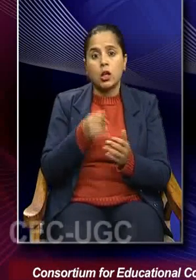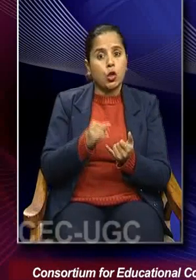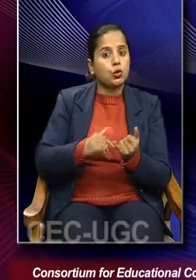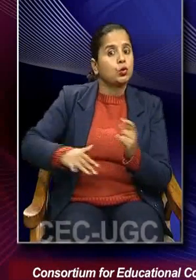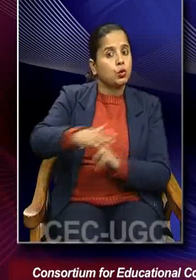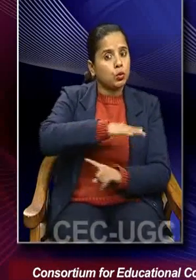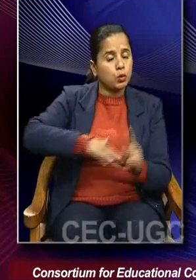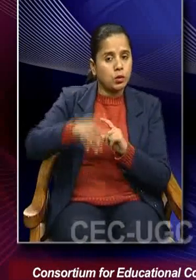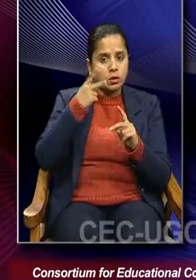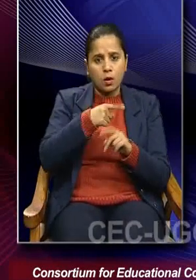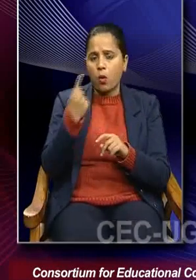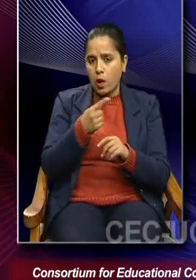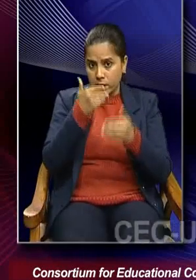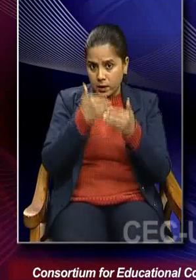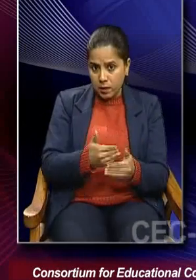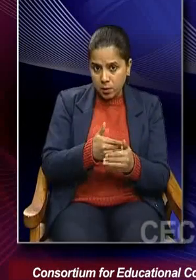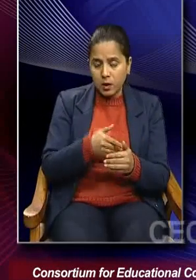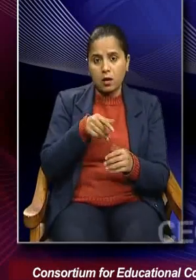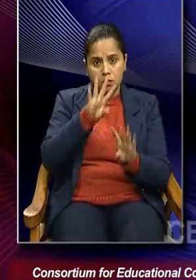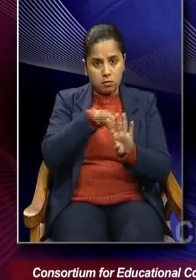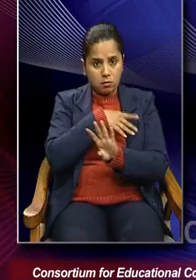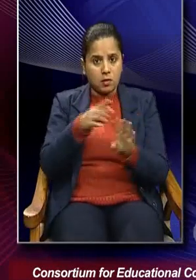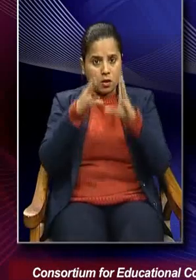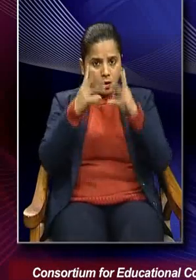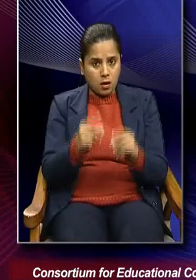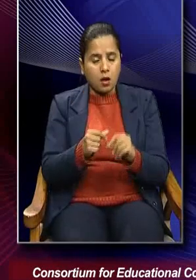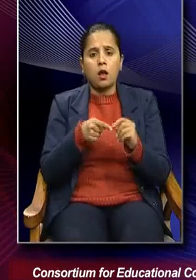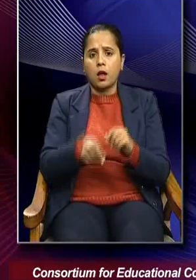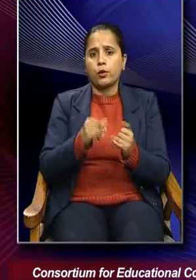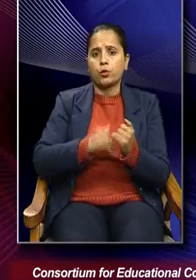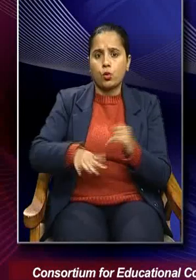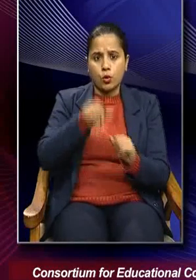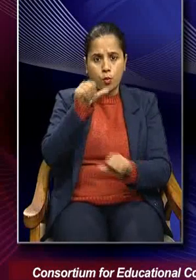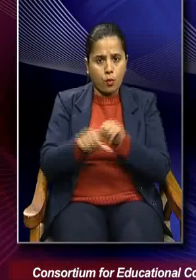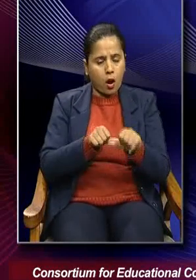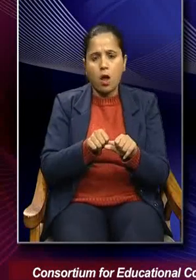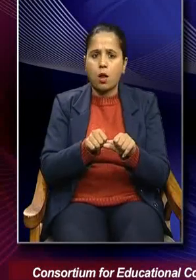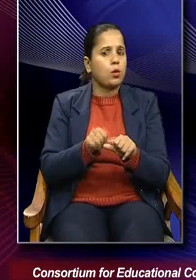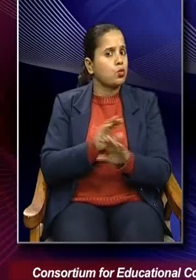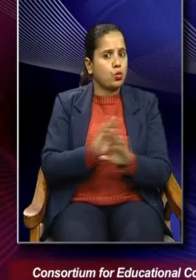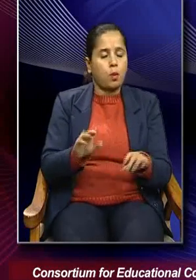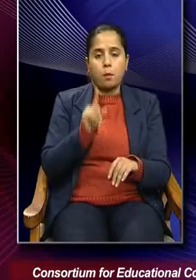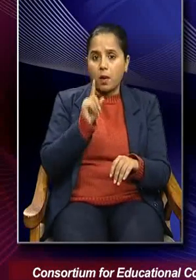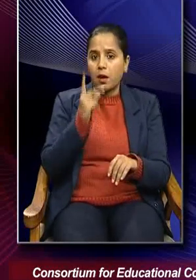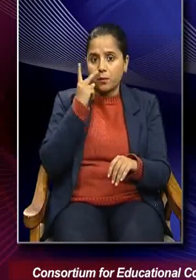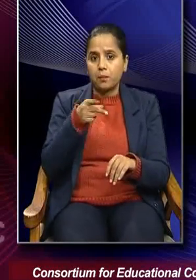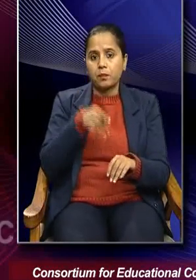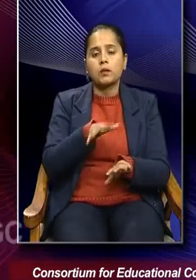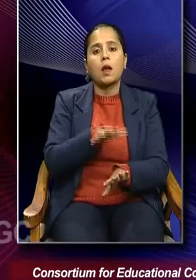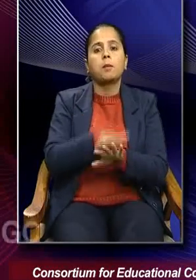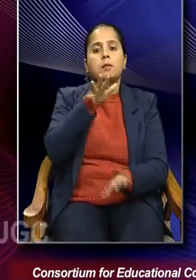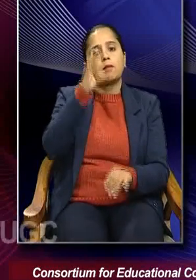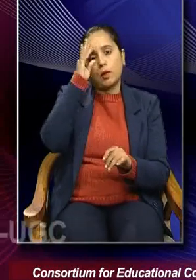is not limited to statistical measure of social processes on a set of abstract